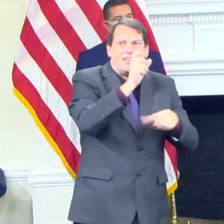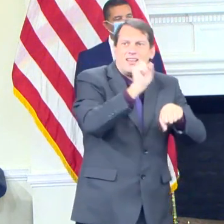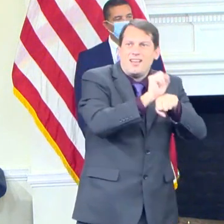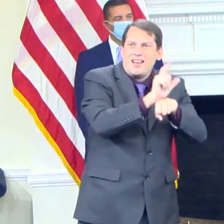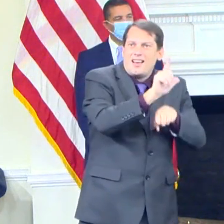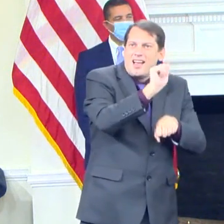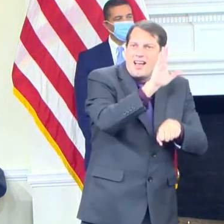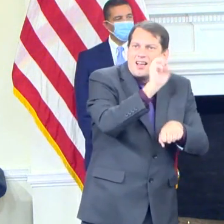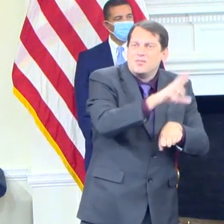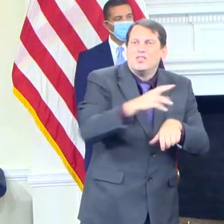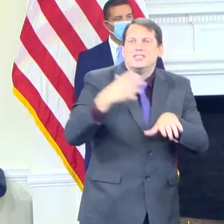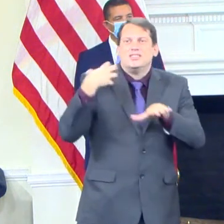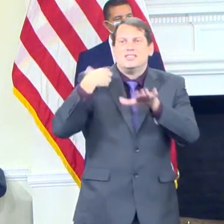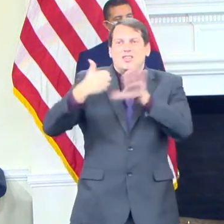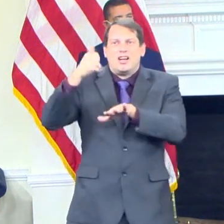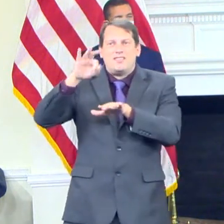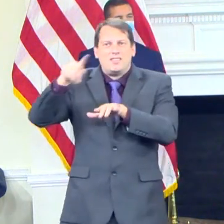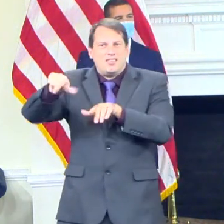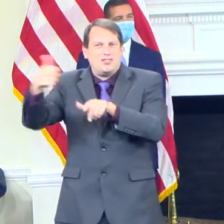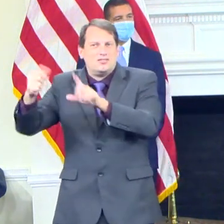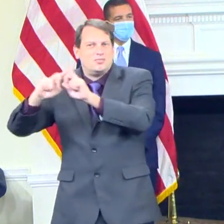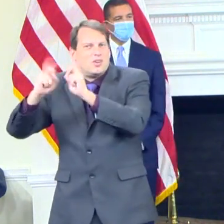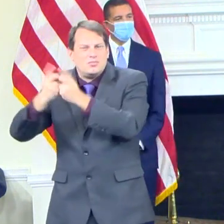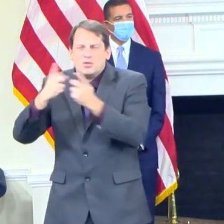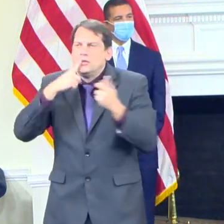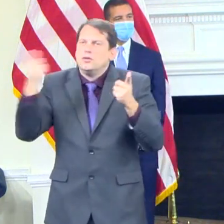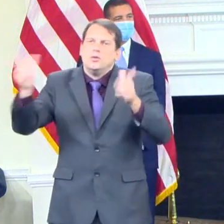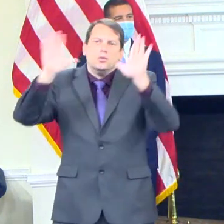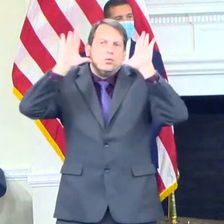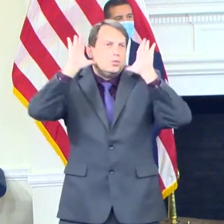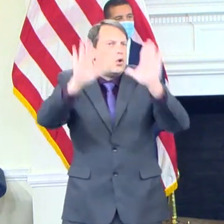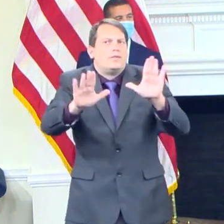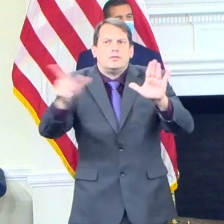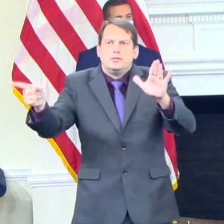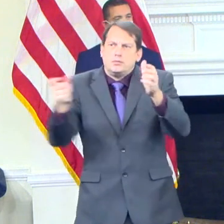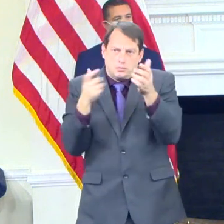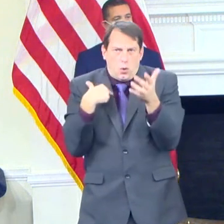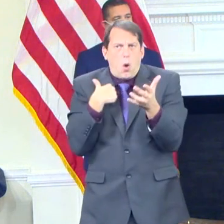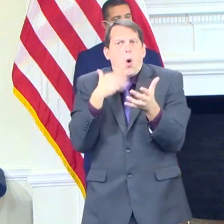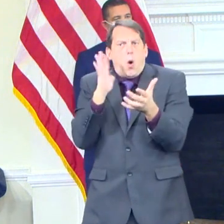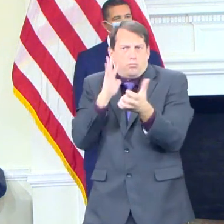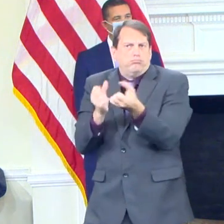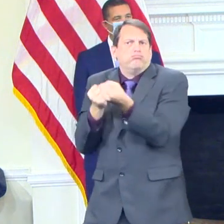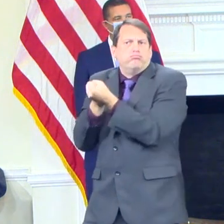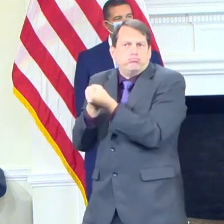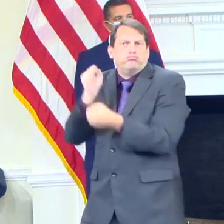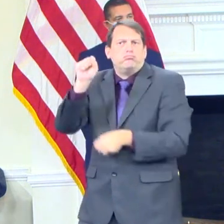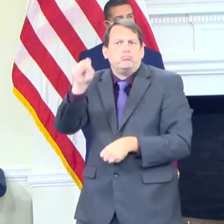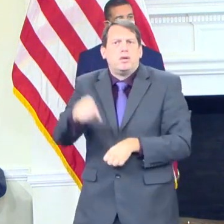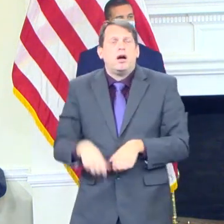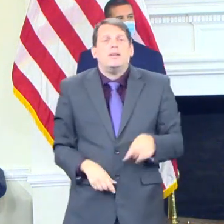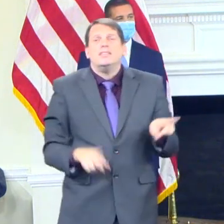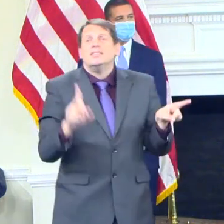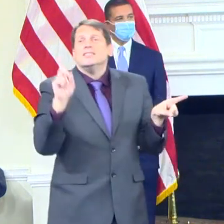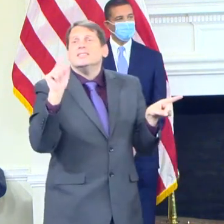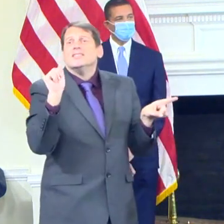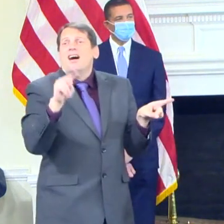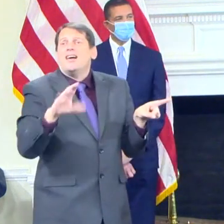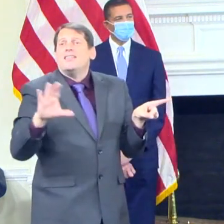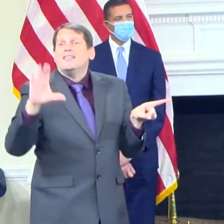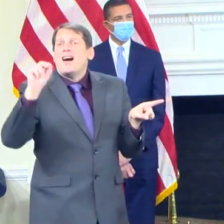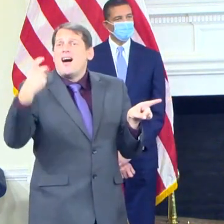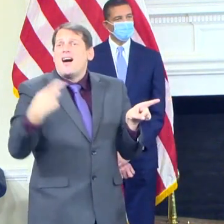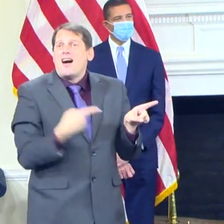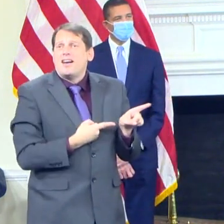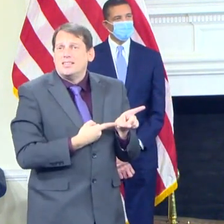to get involved in helping her. Dan Cox, the guy that we were hearing about yesterday, is a QAnon whack